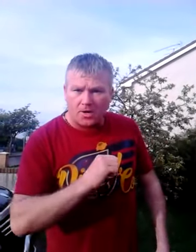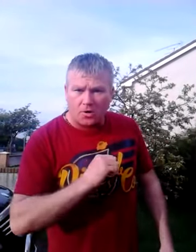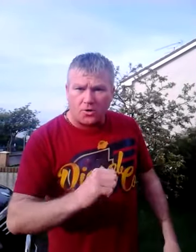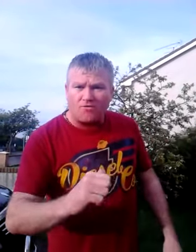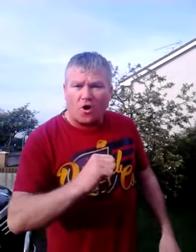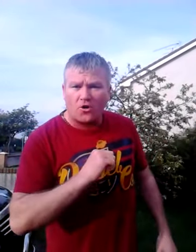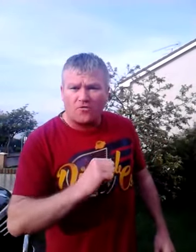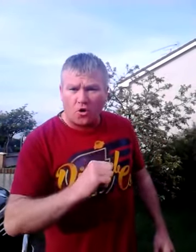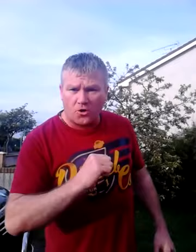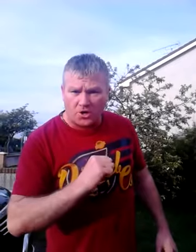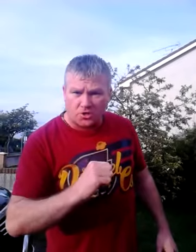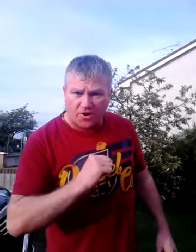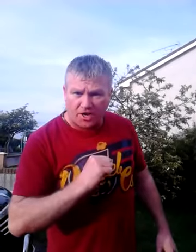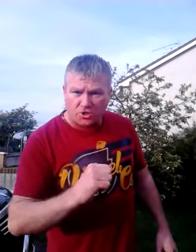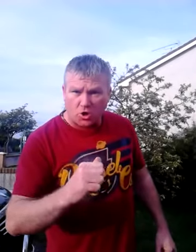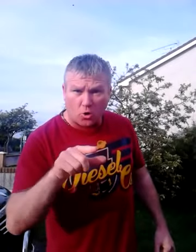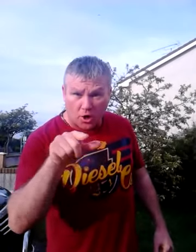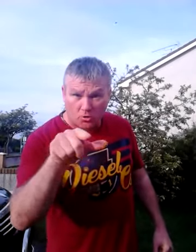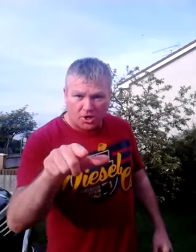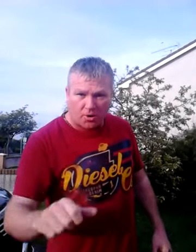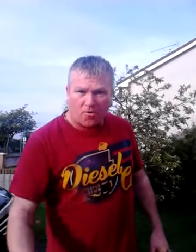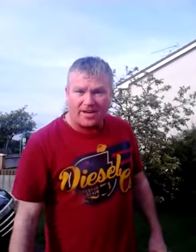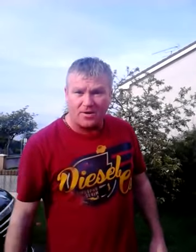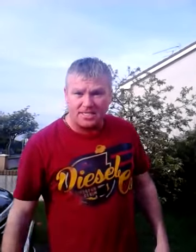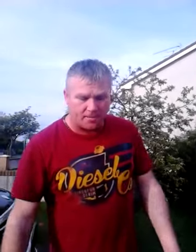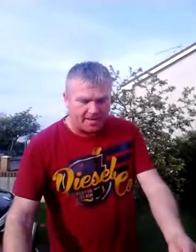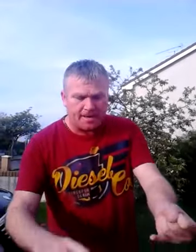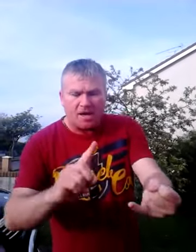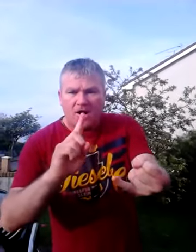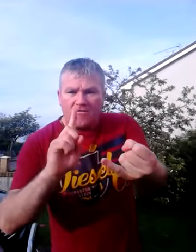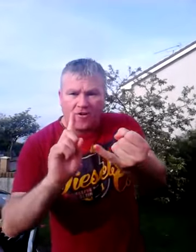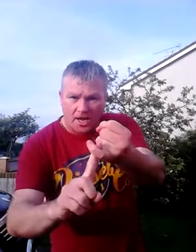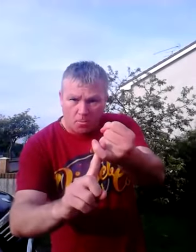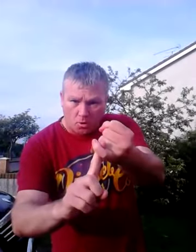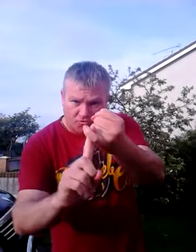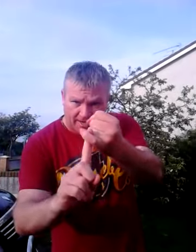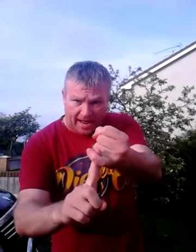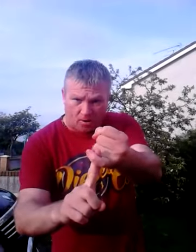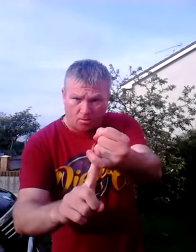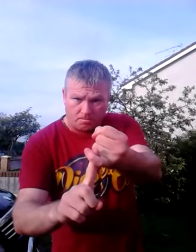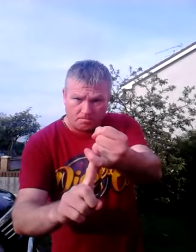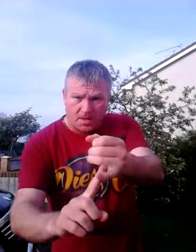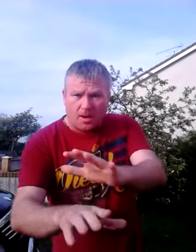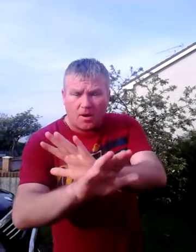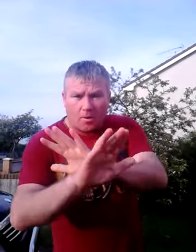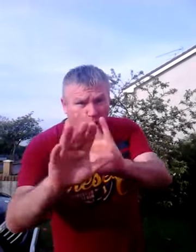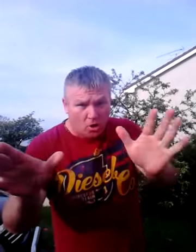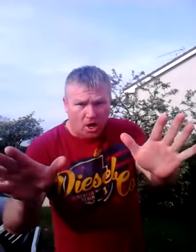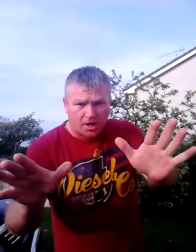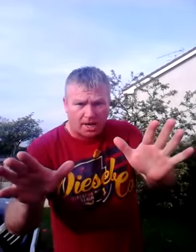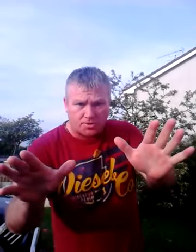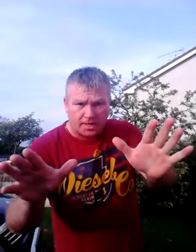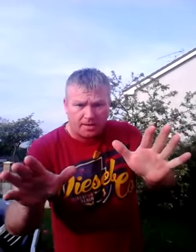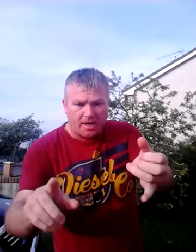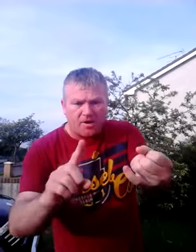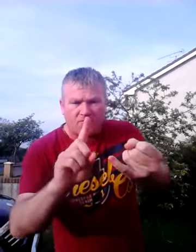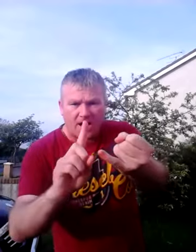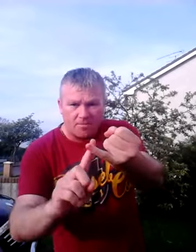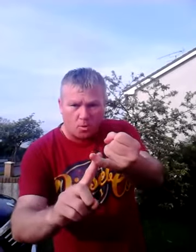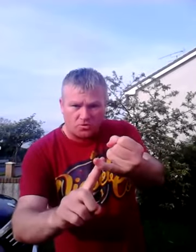going to have 44 years of age going out to you, right? Now listen to me. Five months from now, now I'm not going to call names to you. Five months